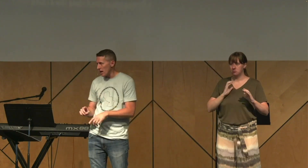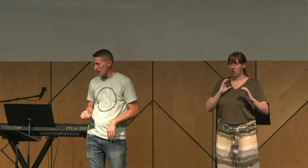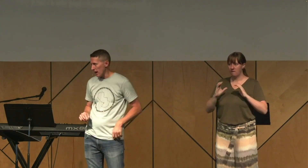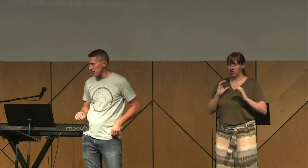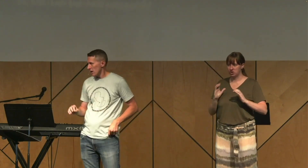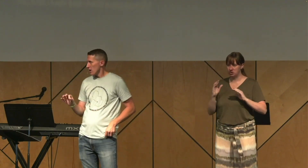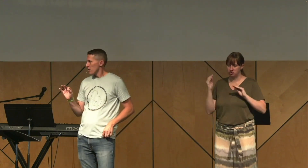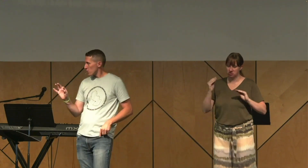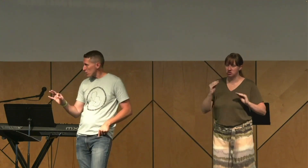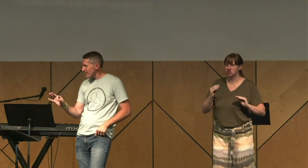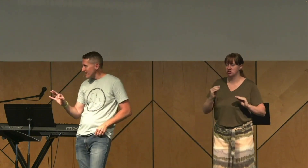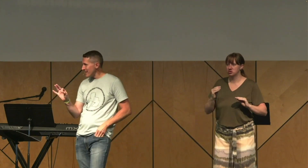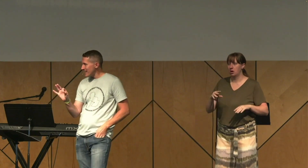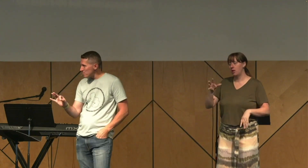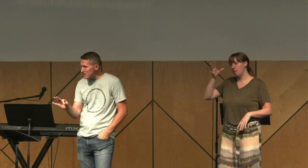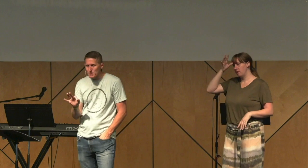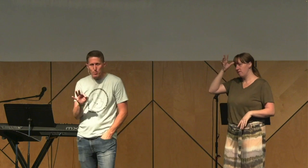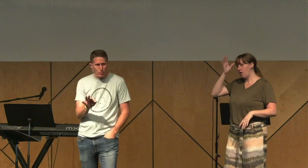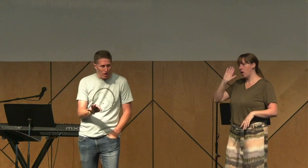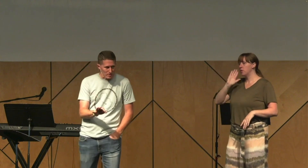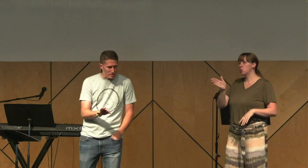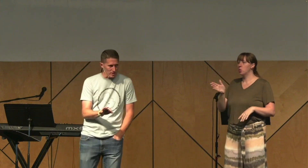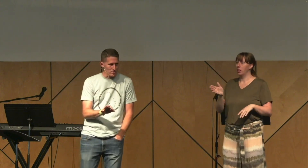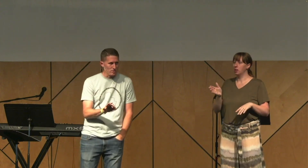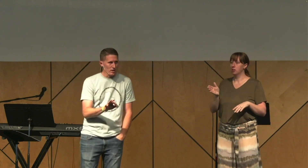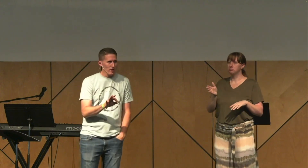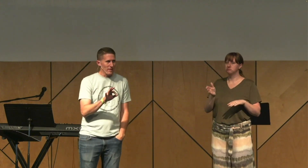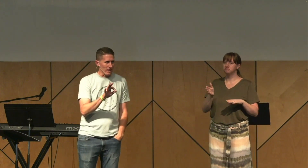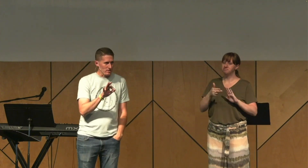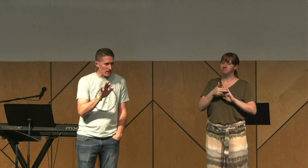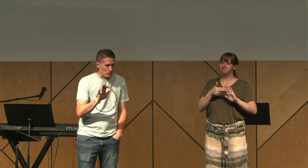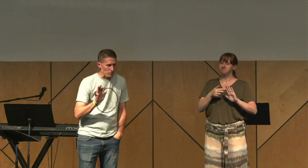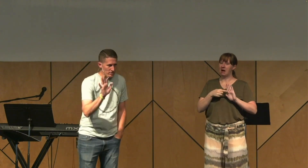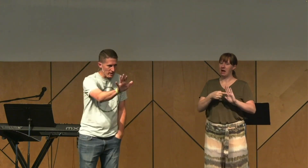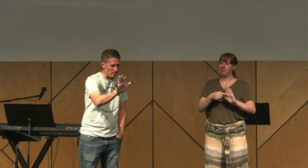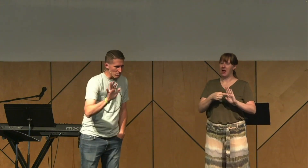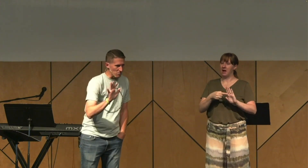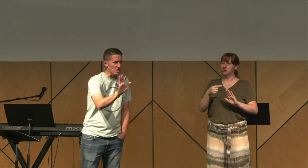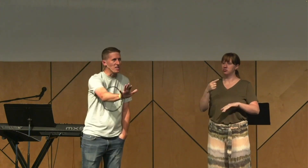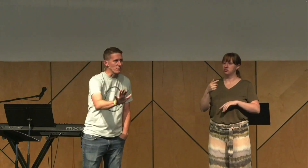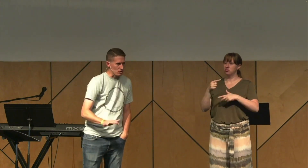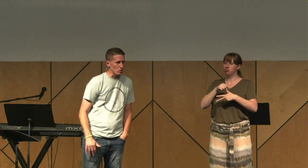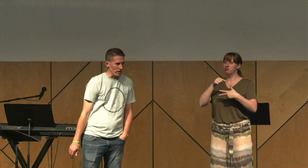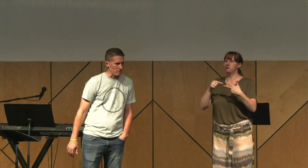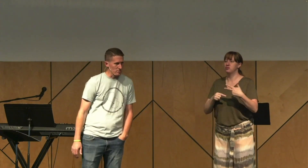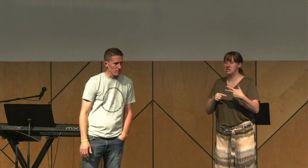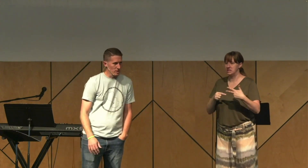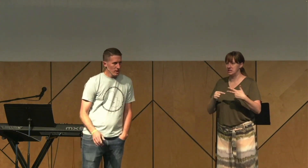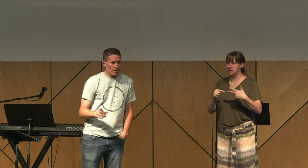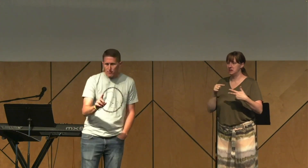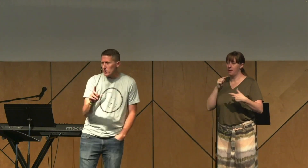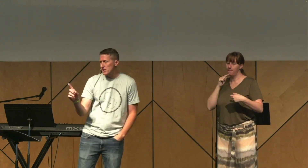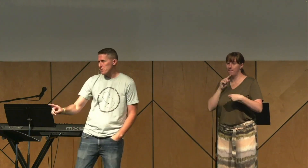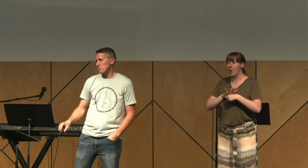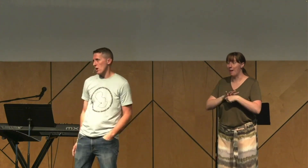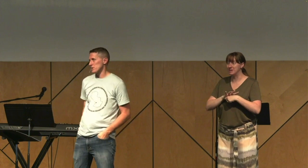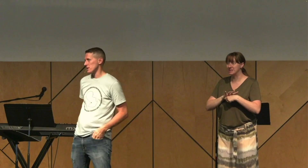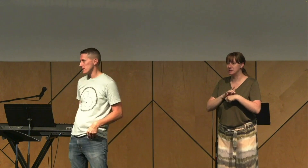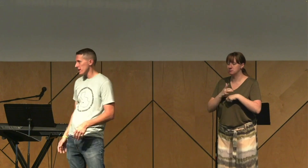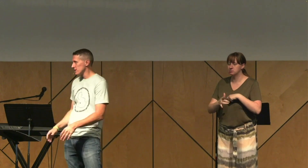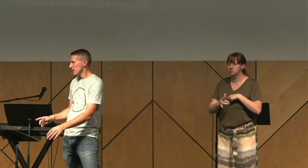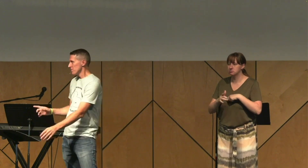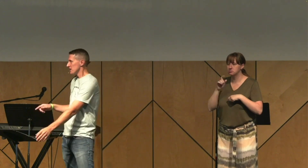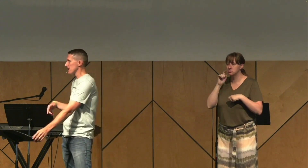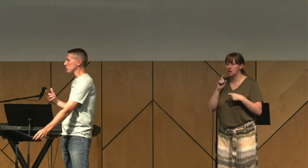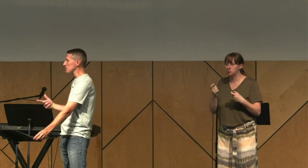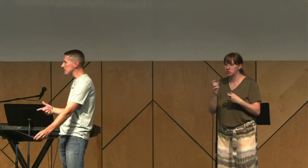the father's going to highlight three empty promises that sexual sin gives to us. The first empty